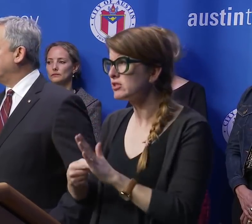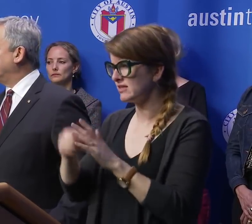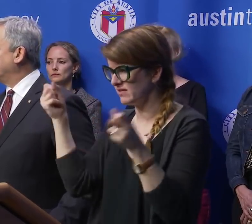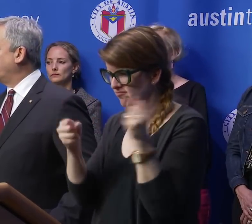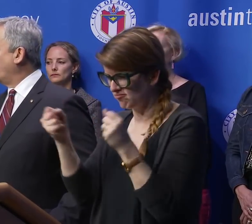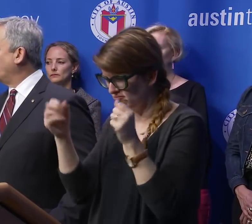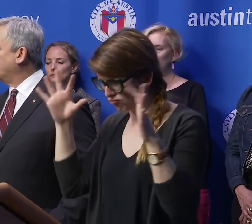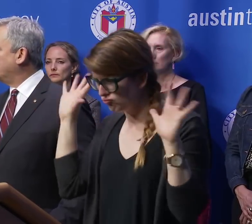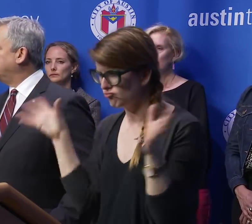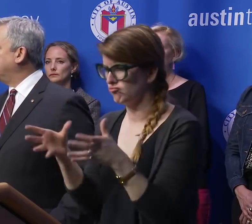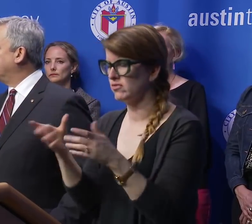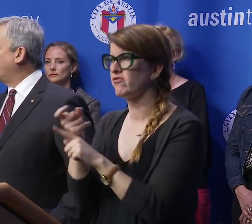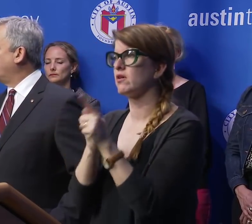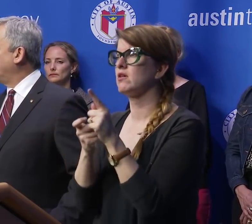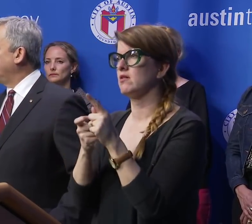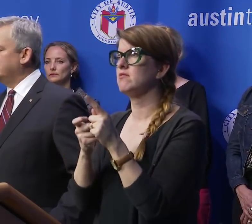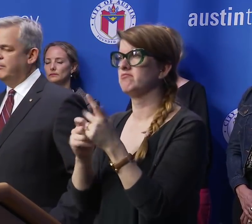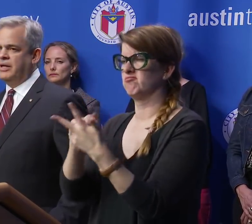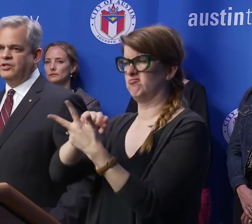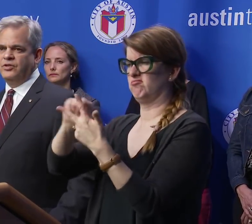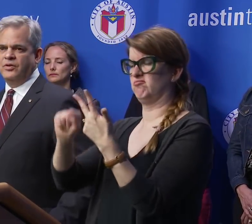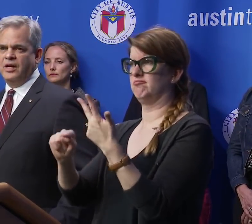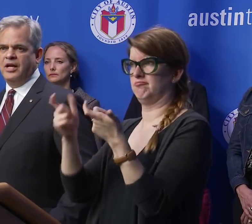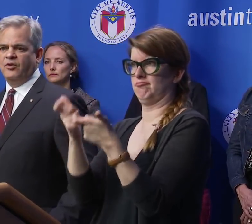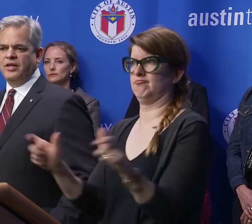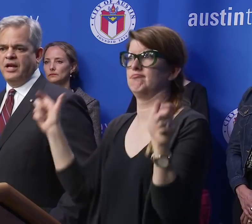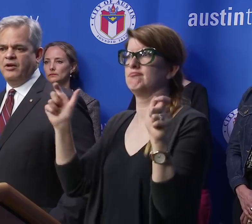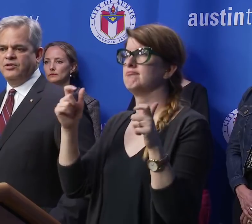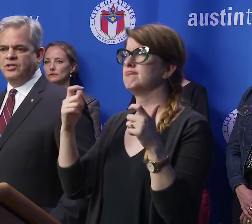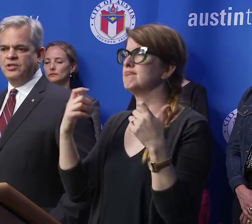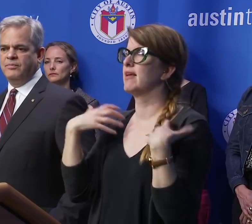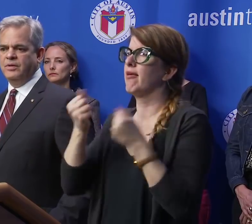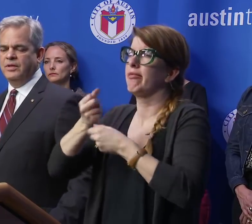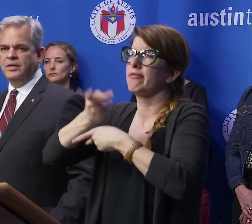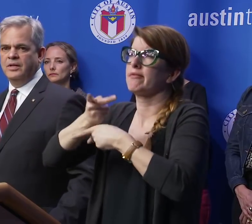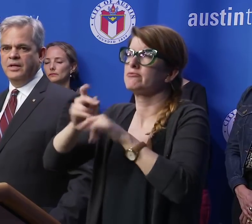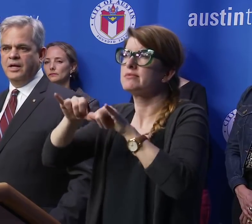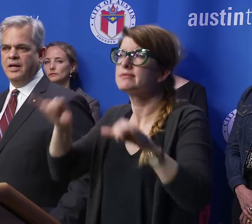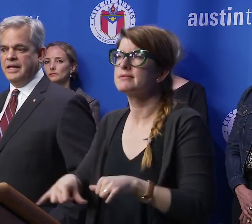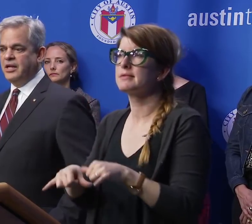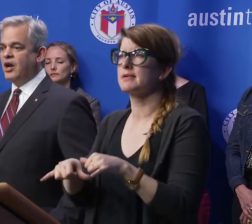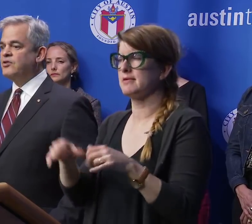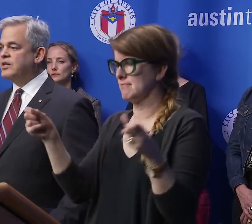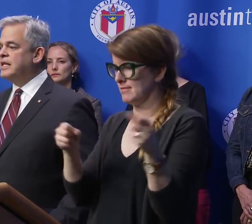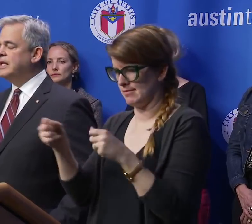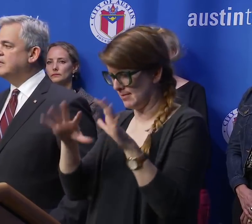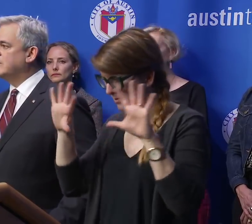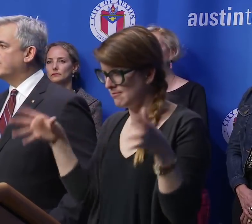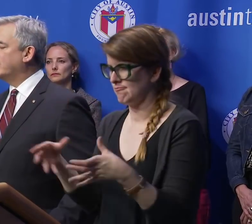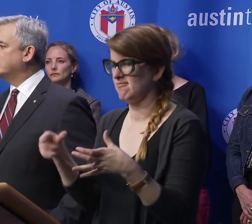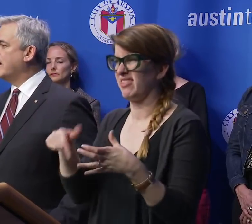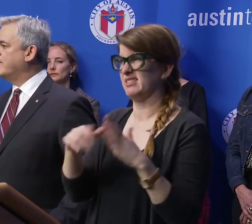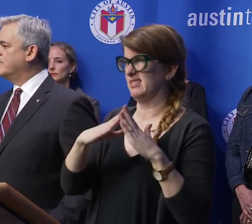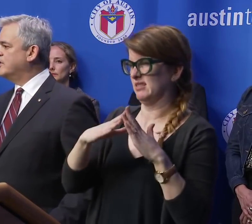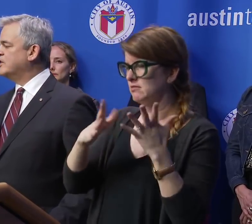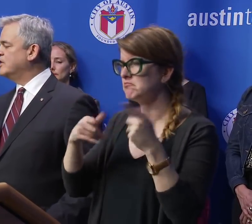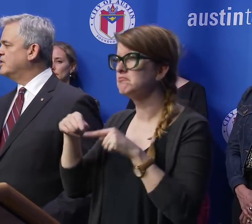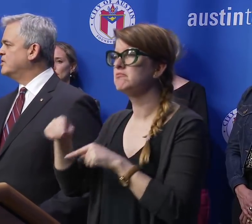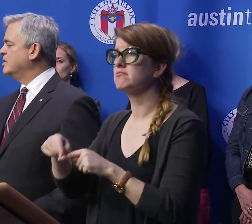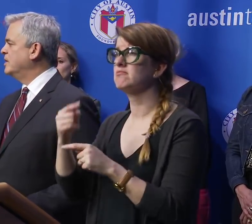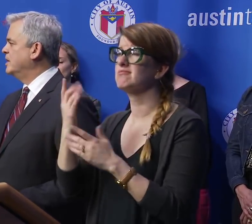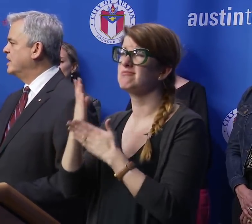representatives from all three of our major health care system in our city and some of our top